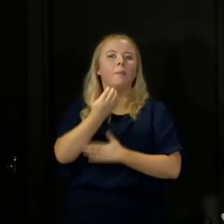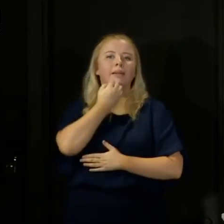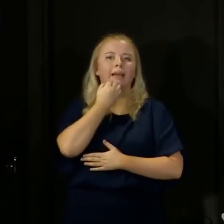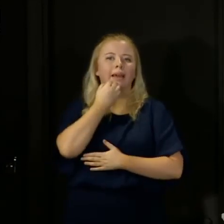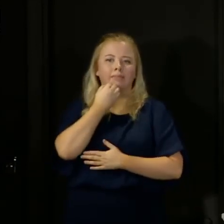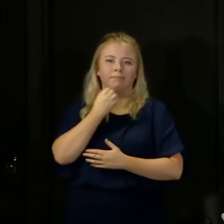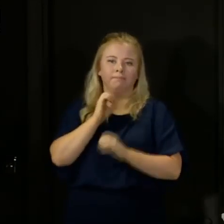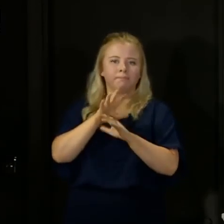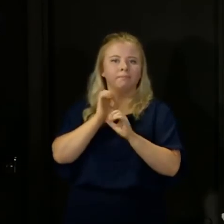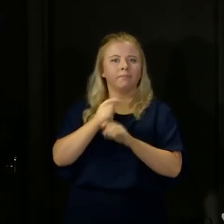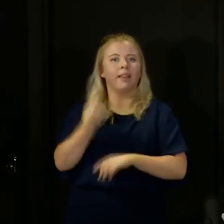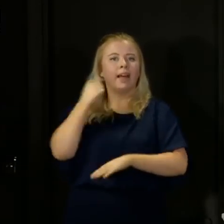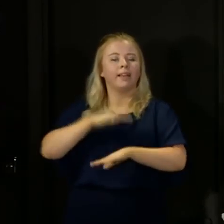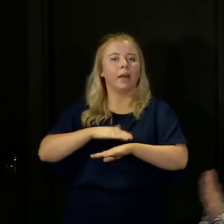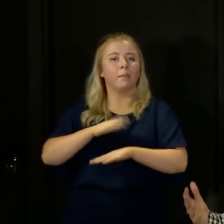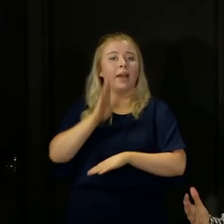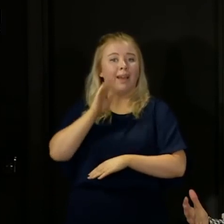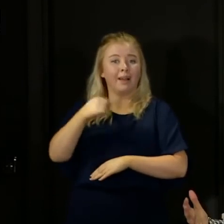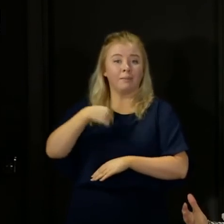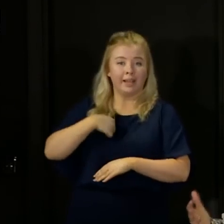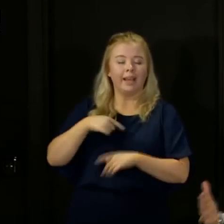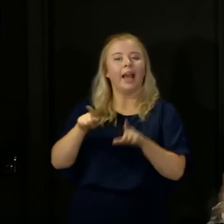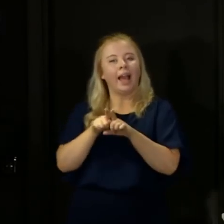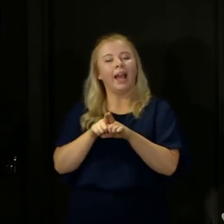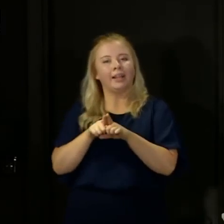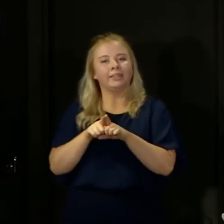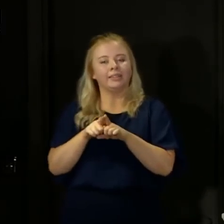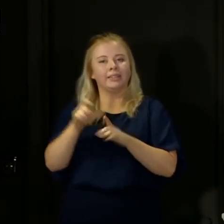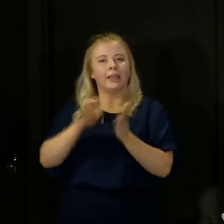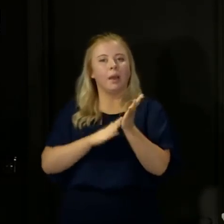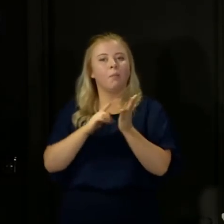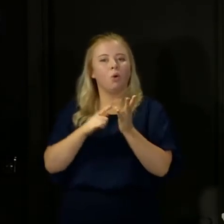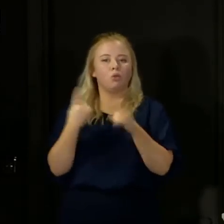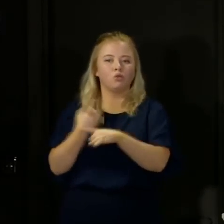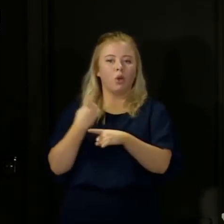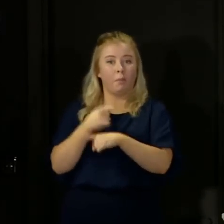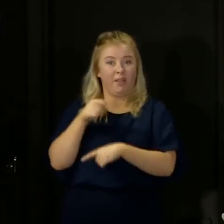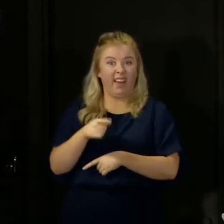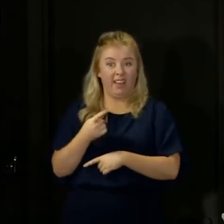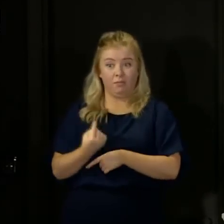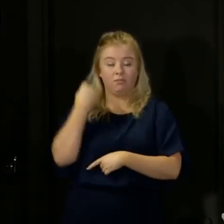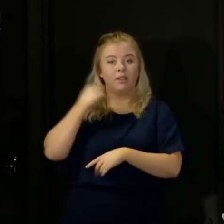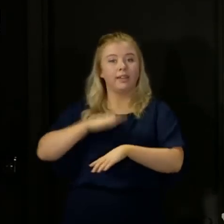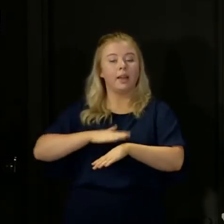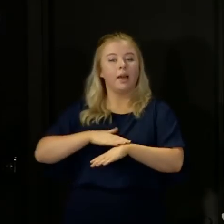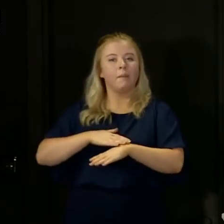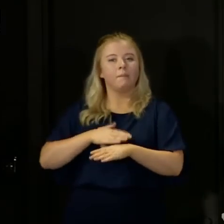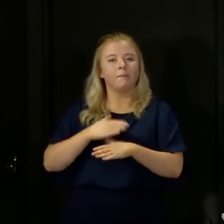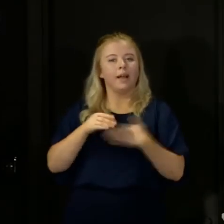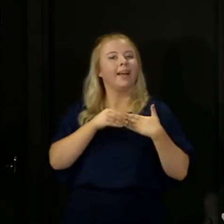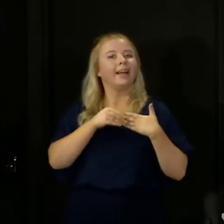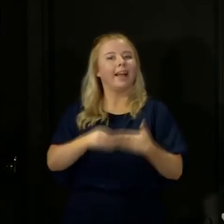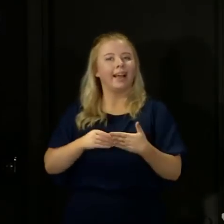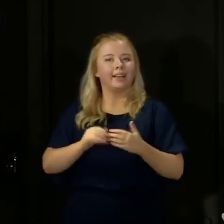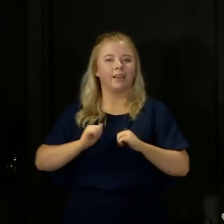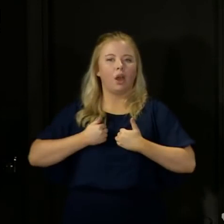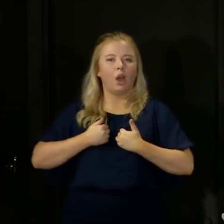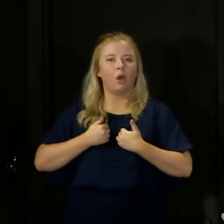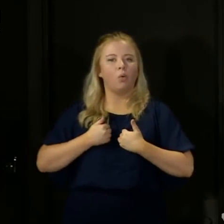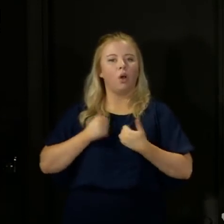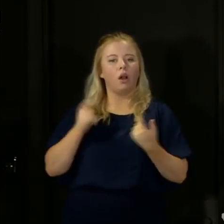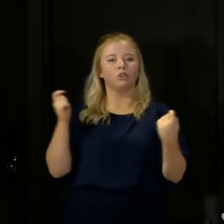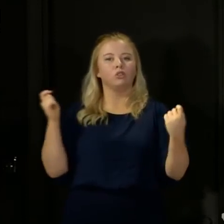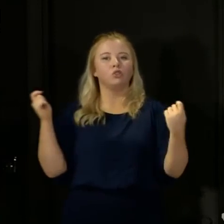that time, you would have heard me and the then Chief Medical Officer talking about that at the time. And that guided our move